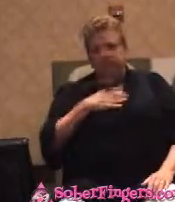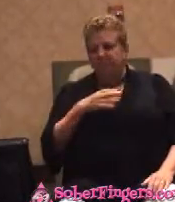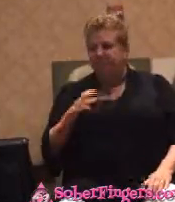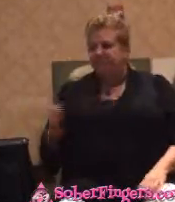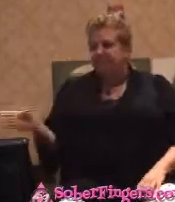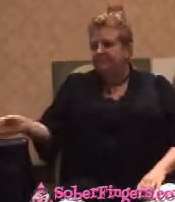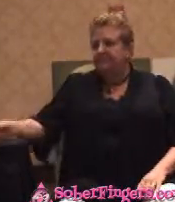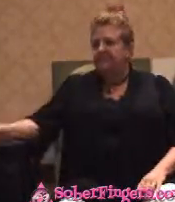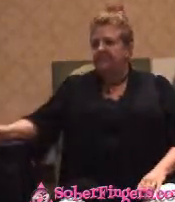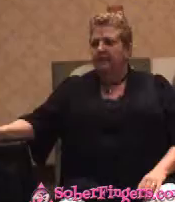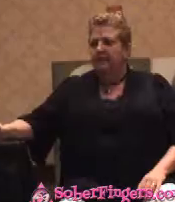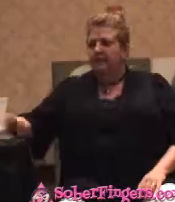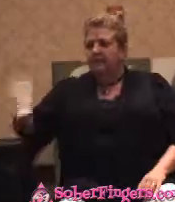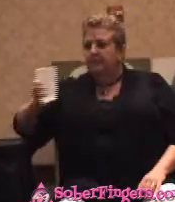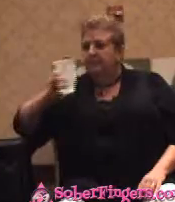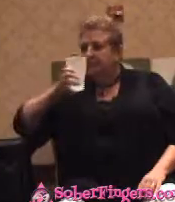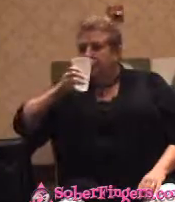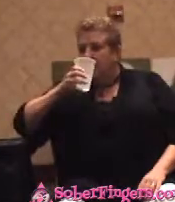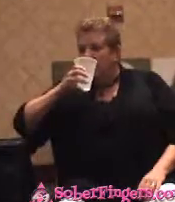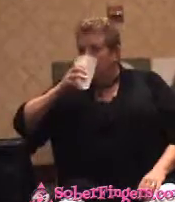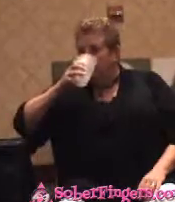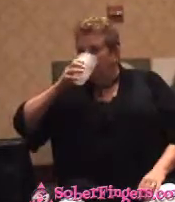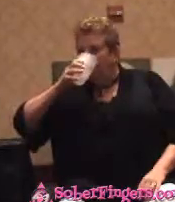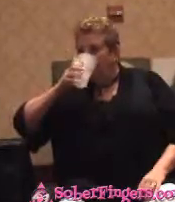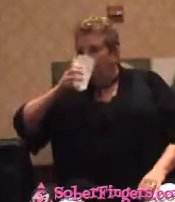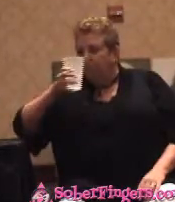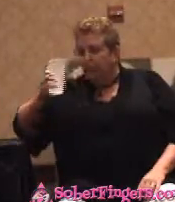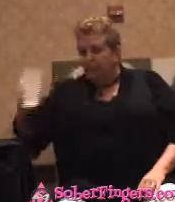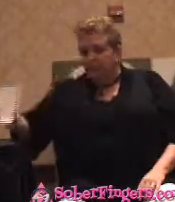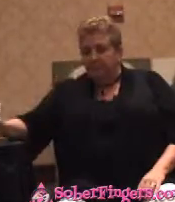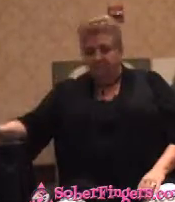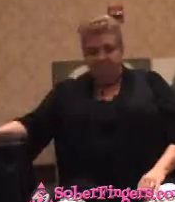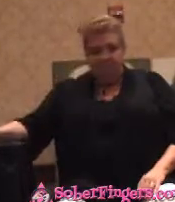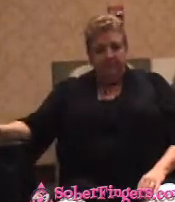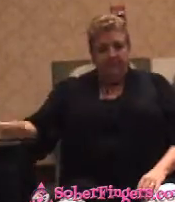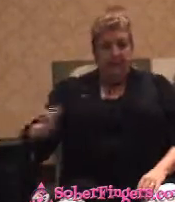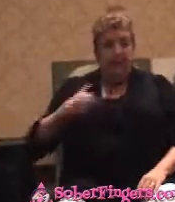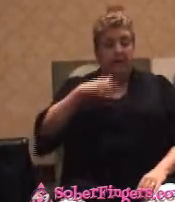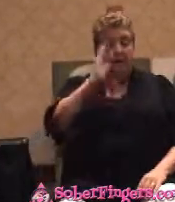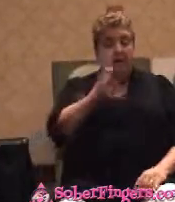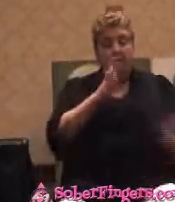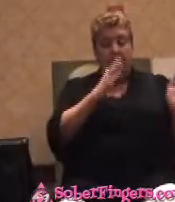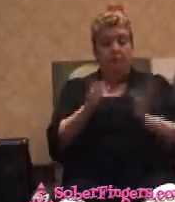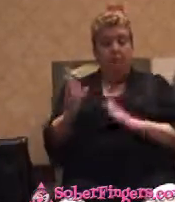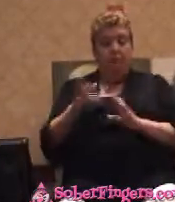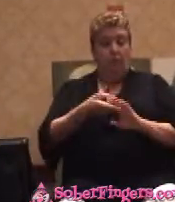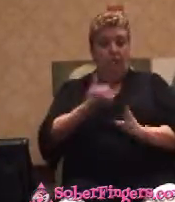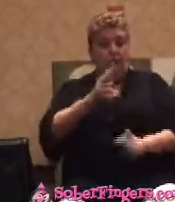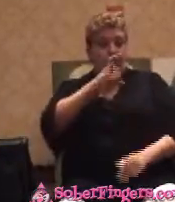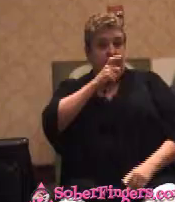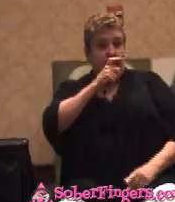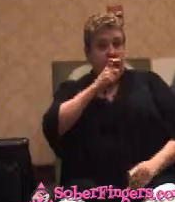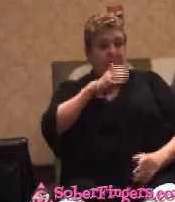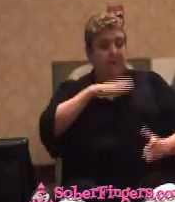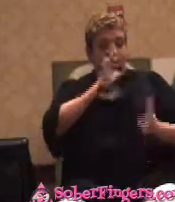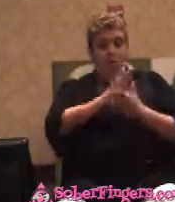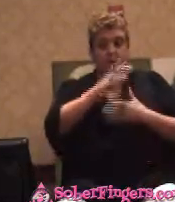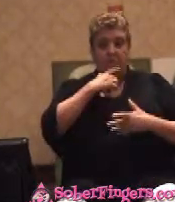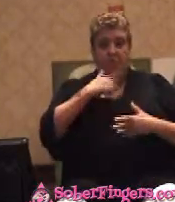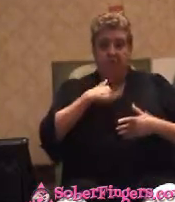And I was never going to give that up. And so when my wife told me that's what she thought I was going to do, I carefully